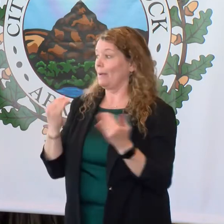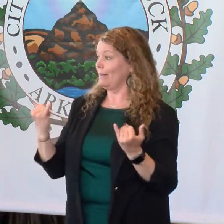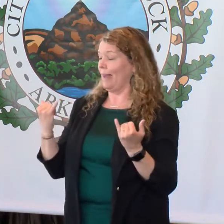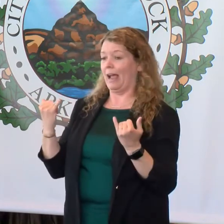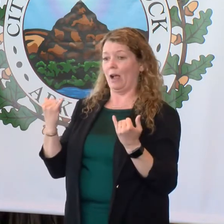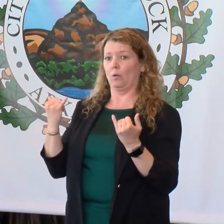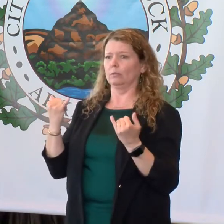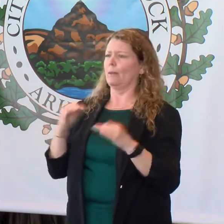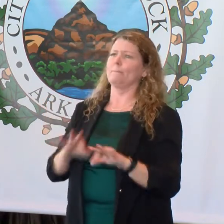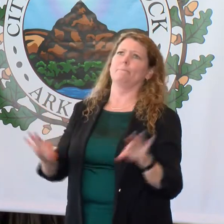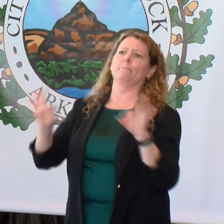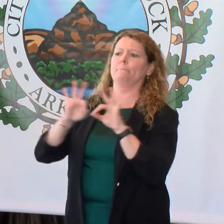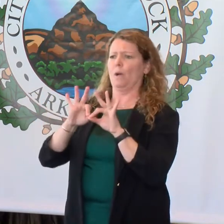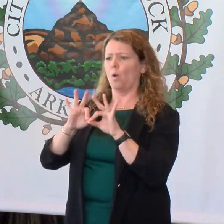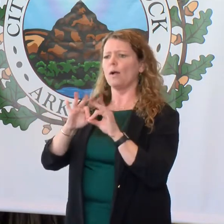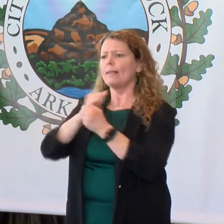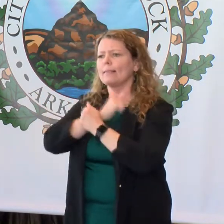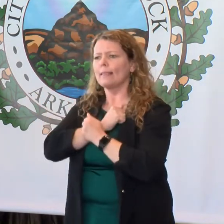to love thy neighbor.